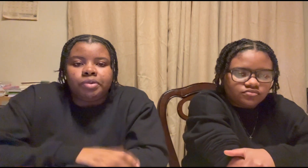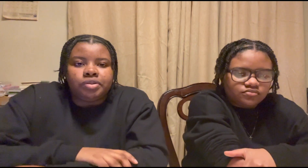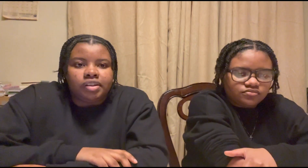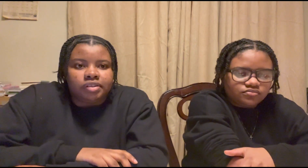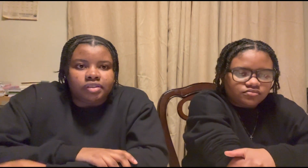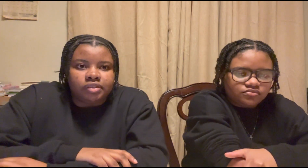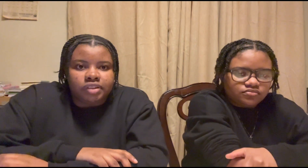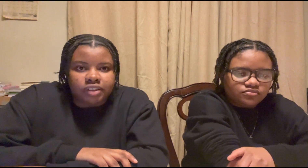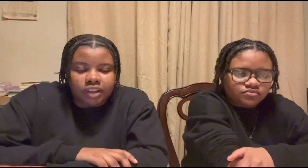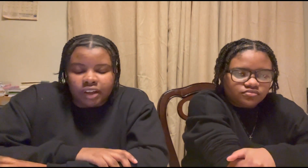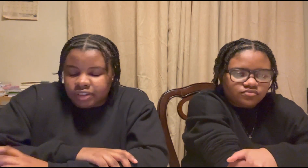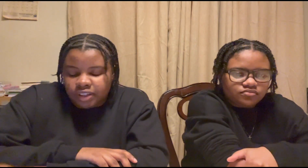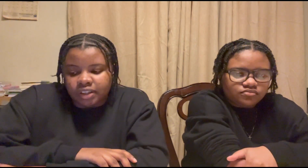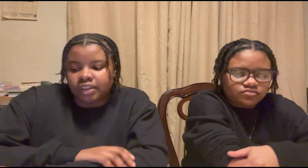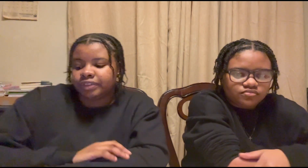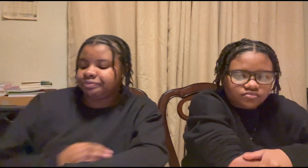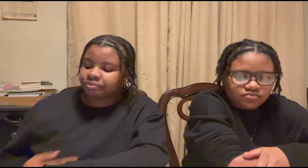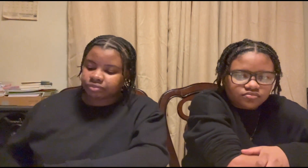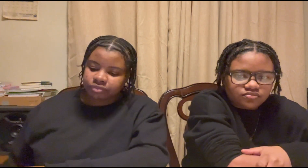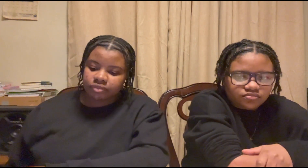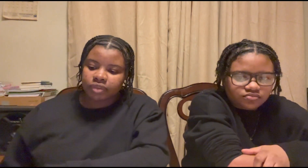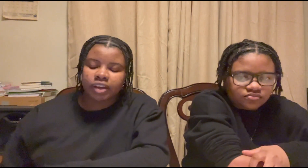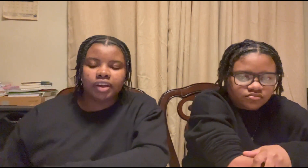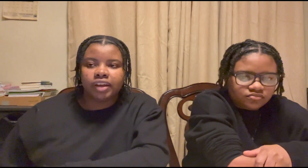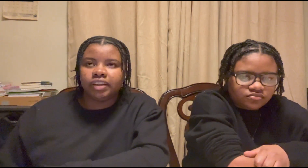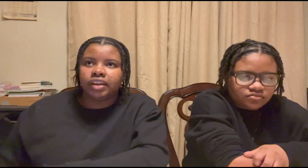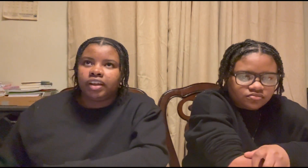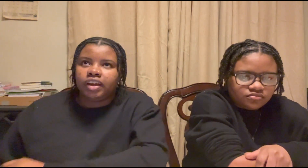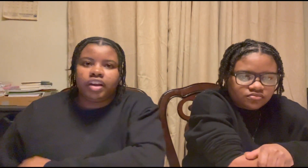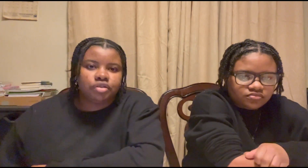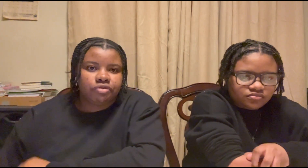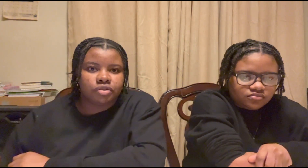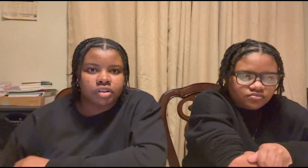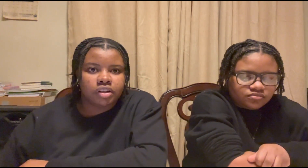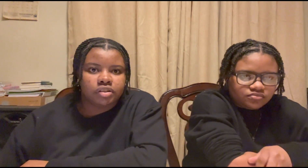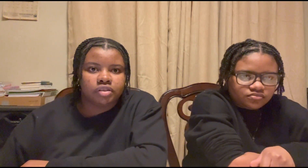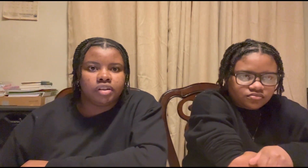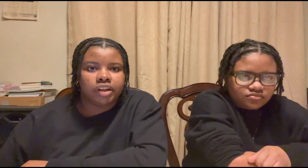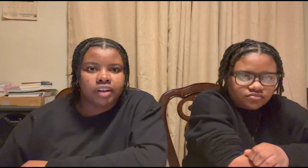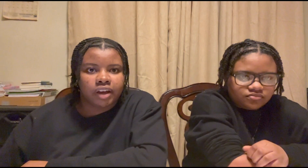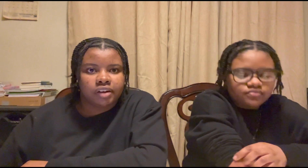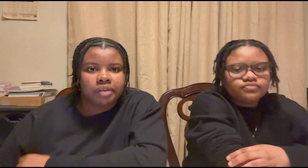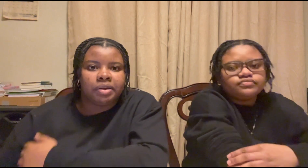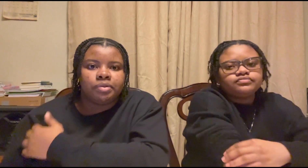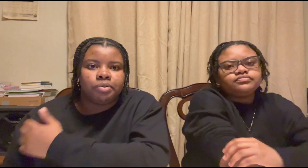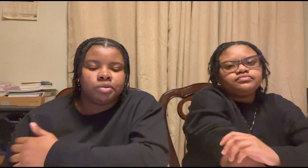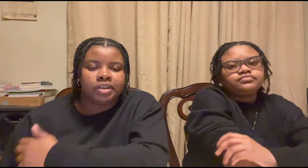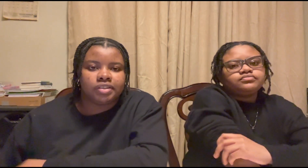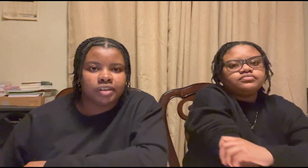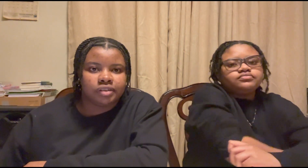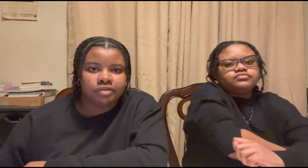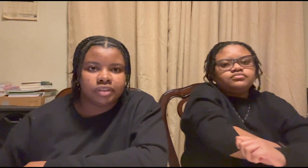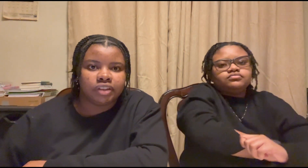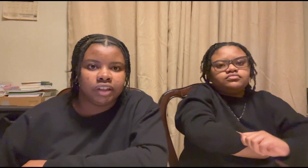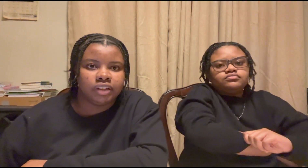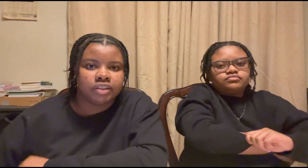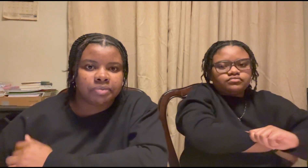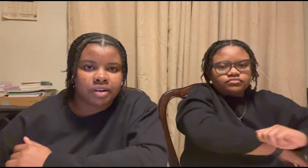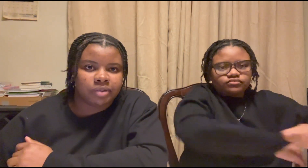post on tick tick tock and it just feels good to know that now i'm able to post myself and step out of my